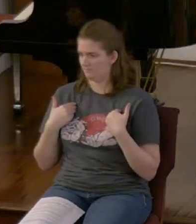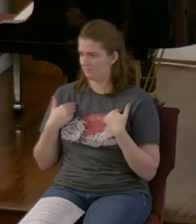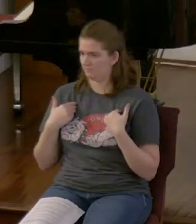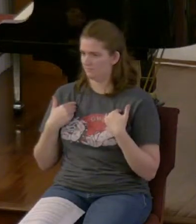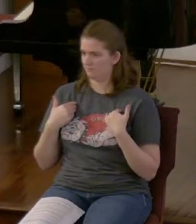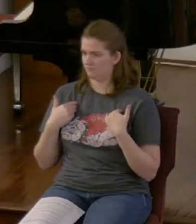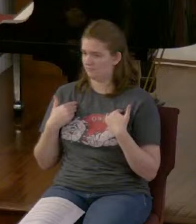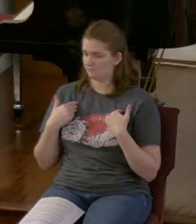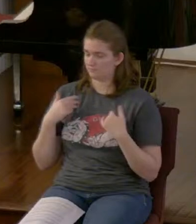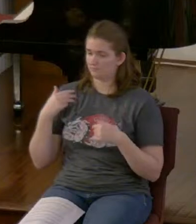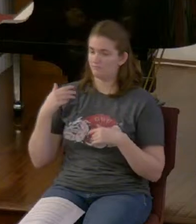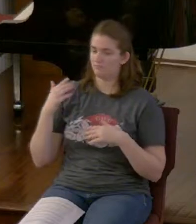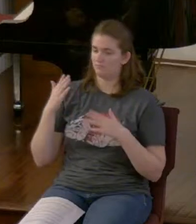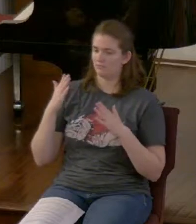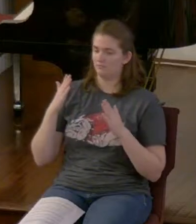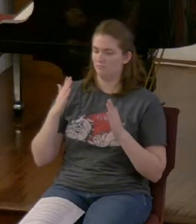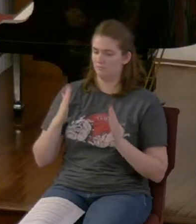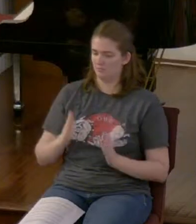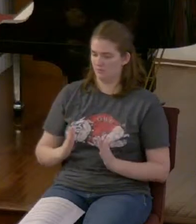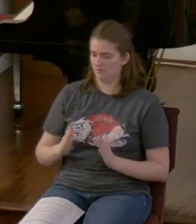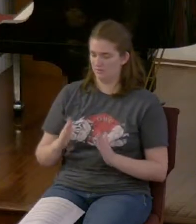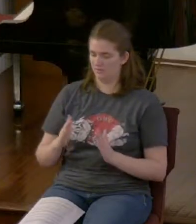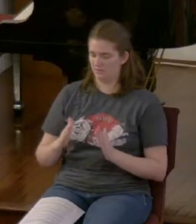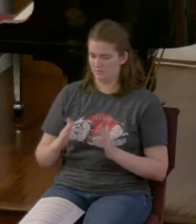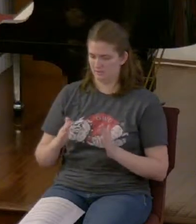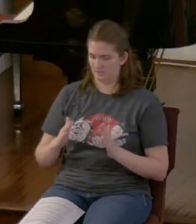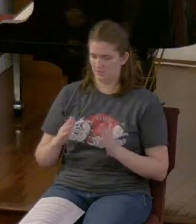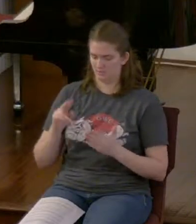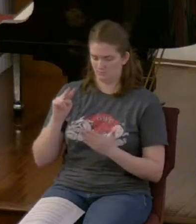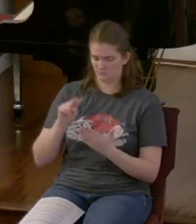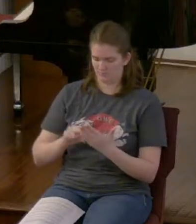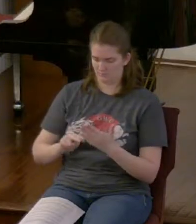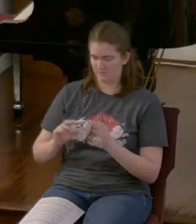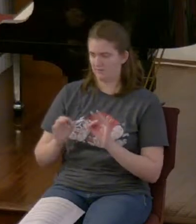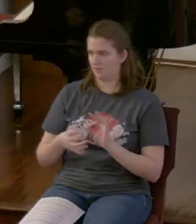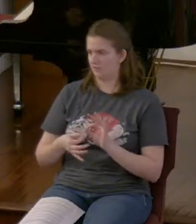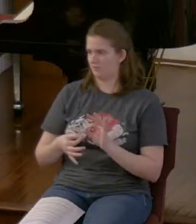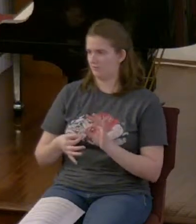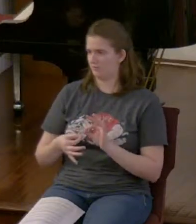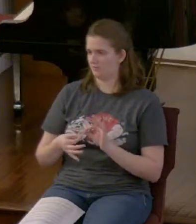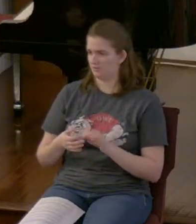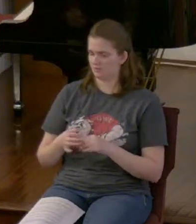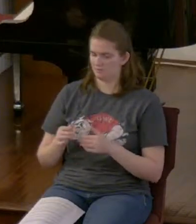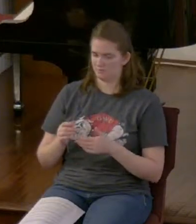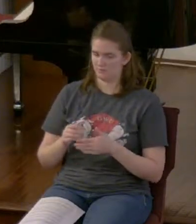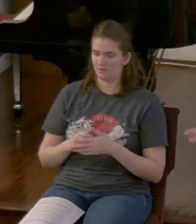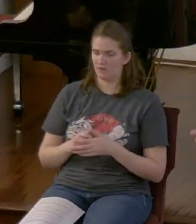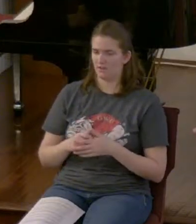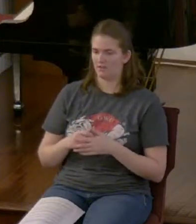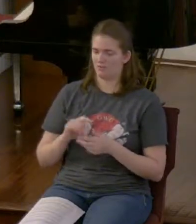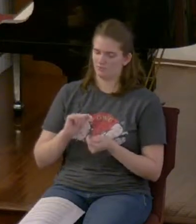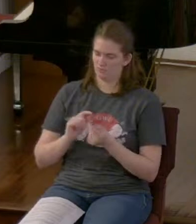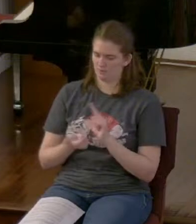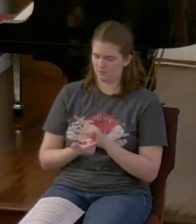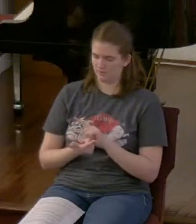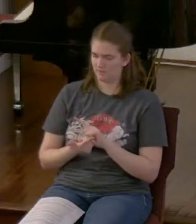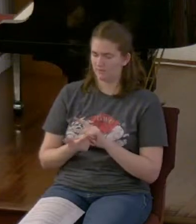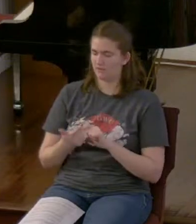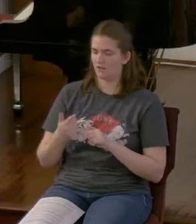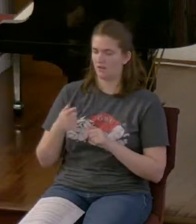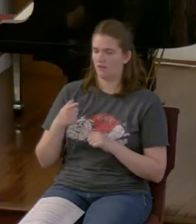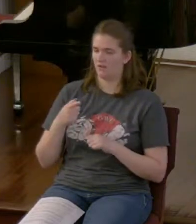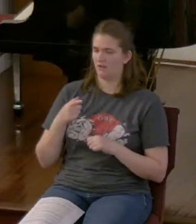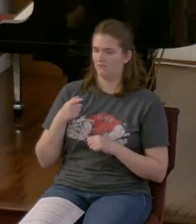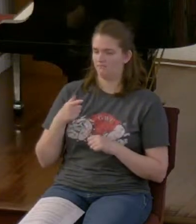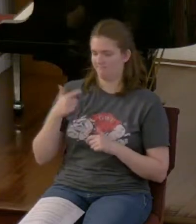it's up to the person interpreting it to determine which one of those now they're all similar things there is one that's different though there